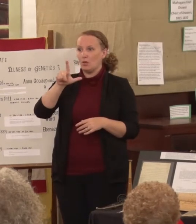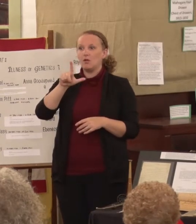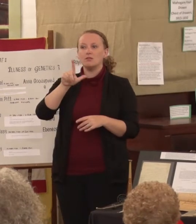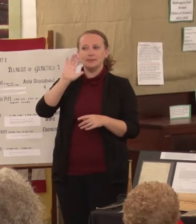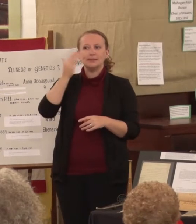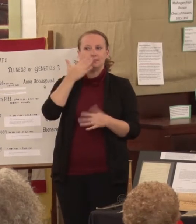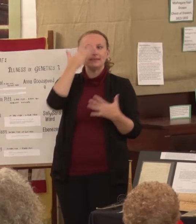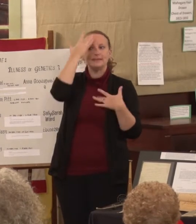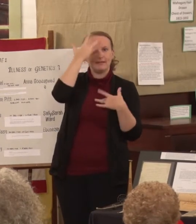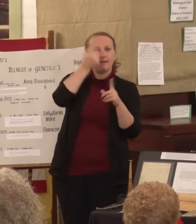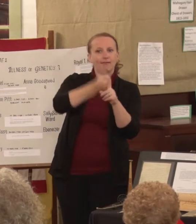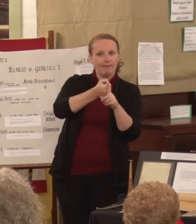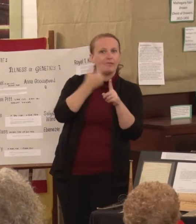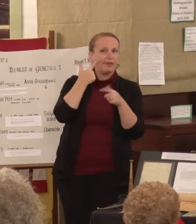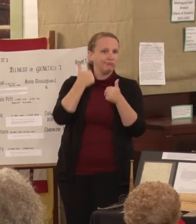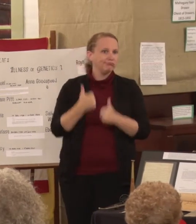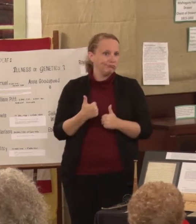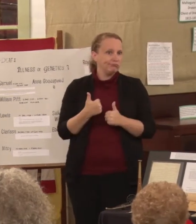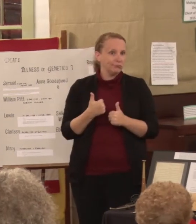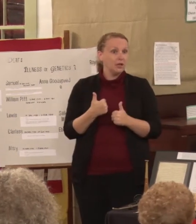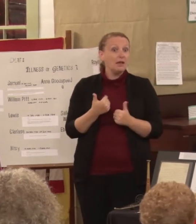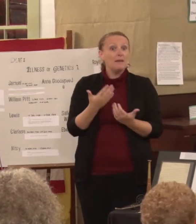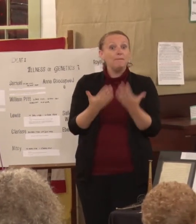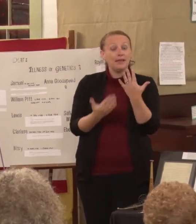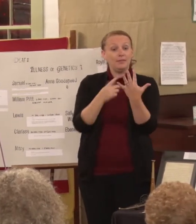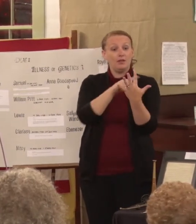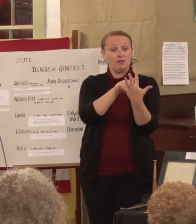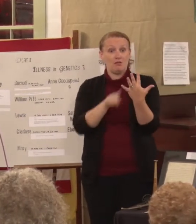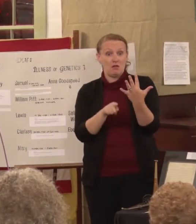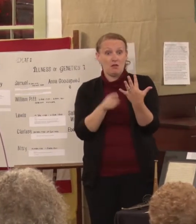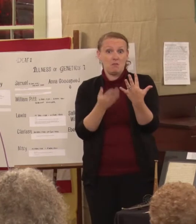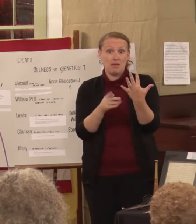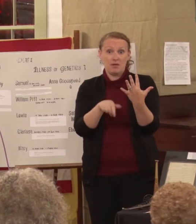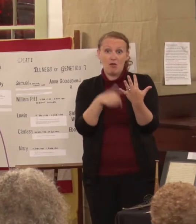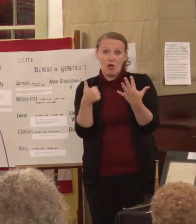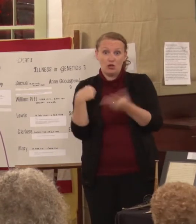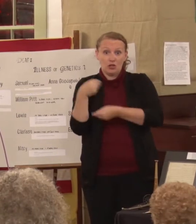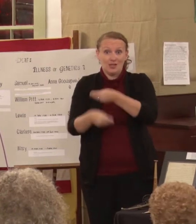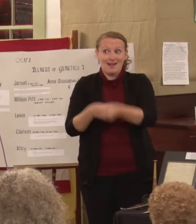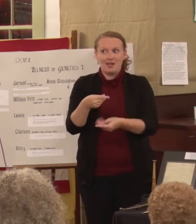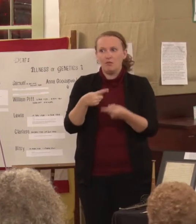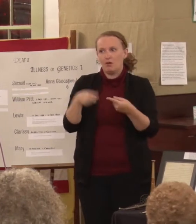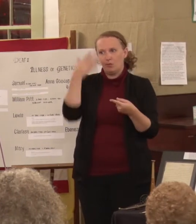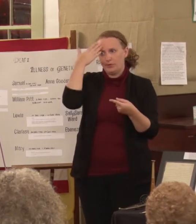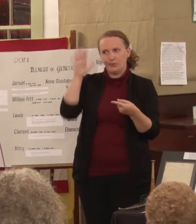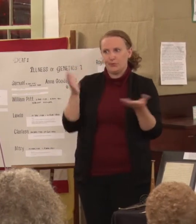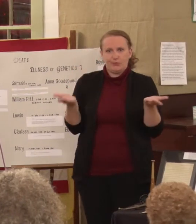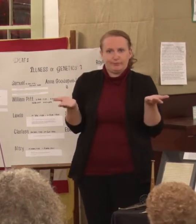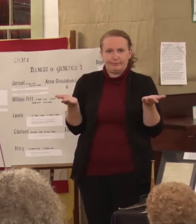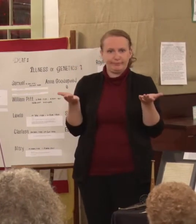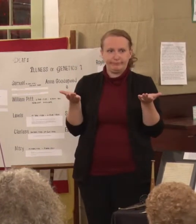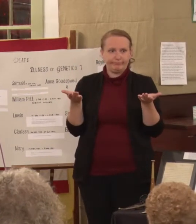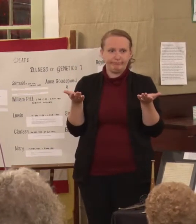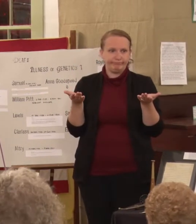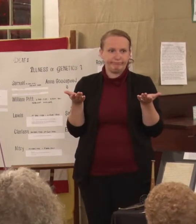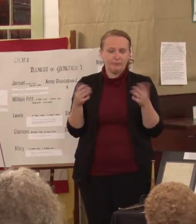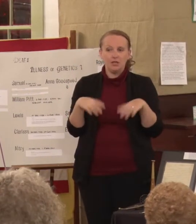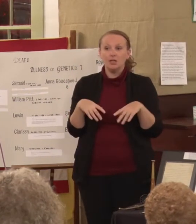It may be that the others are genetic, but we don't know that for sure. And I got crazy, and I